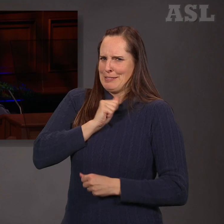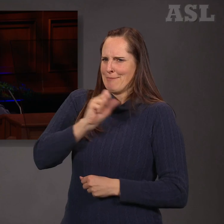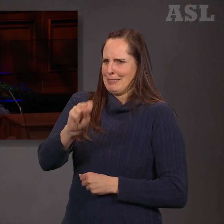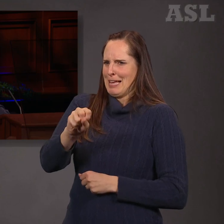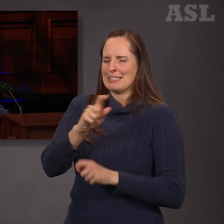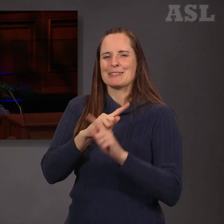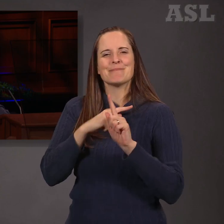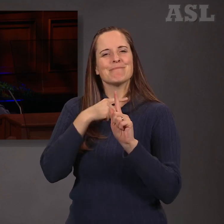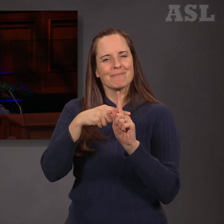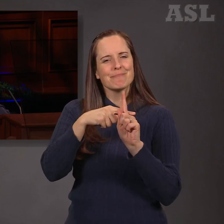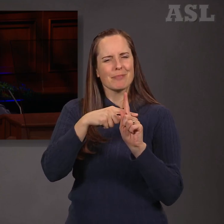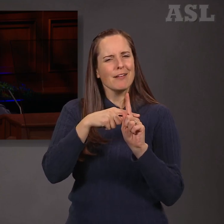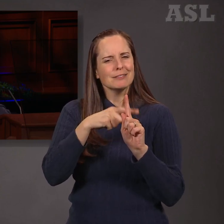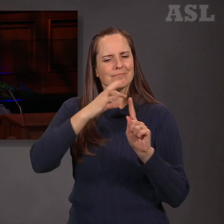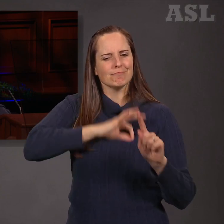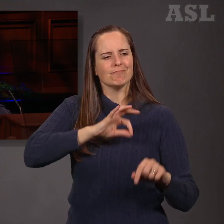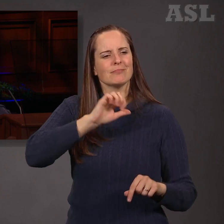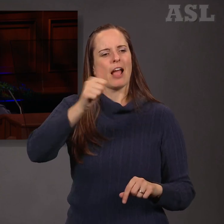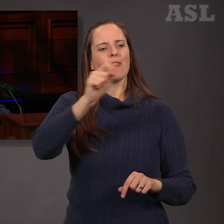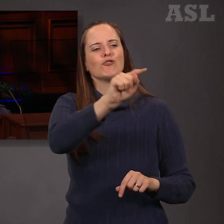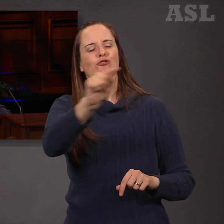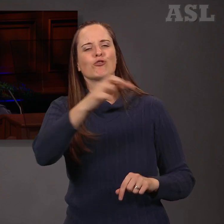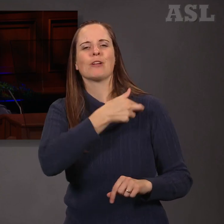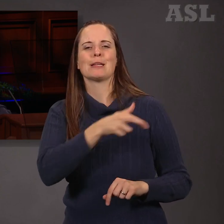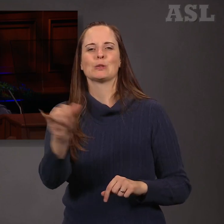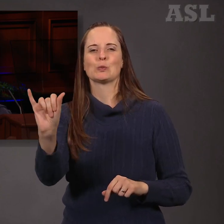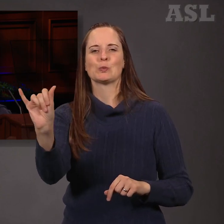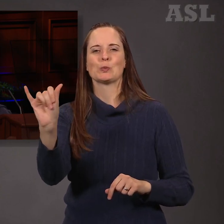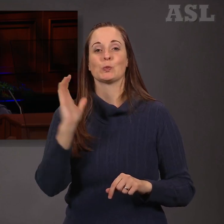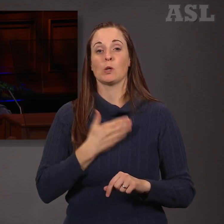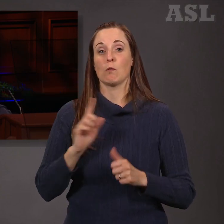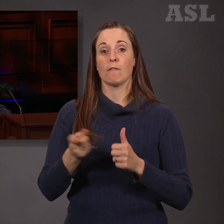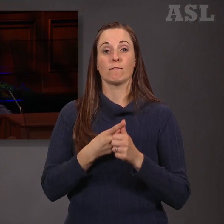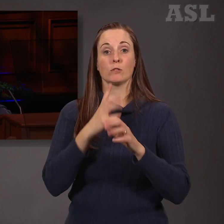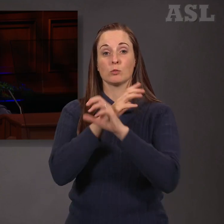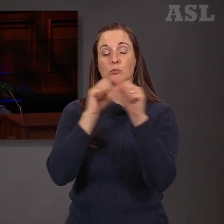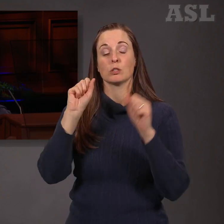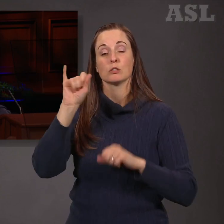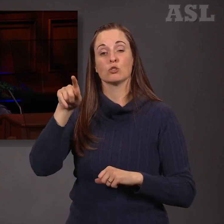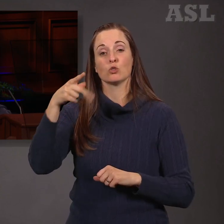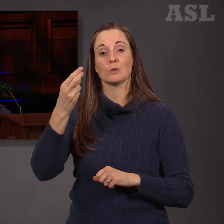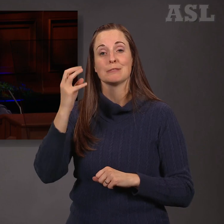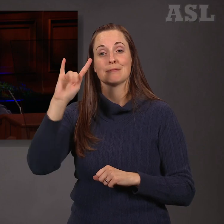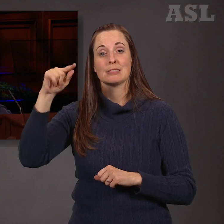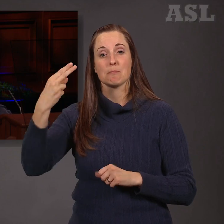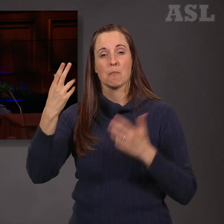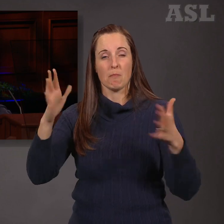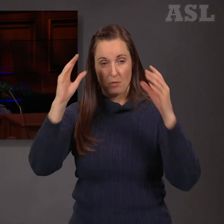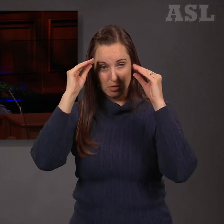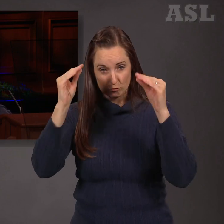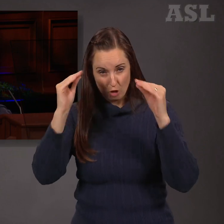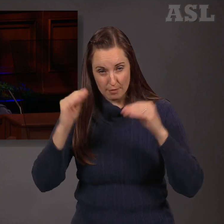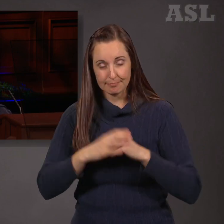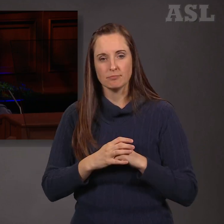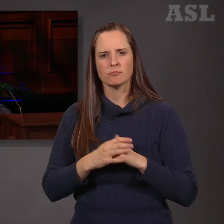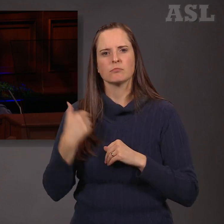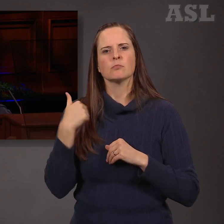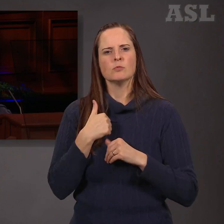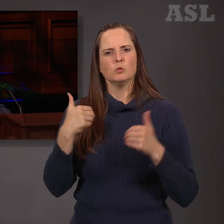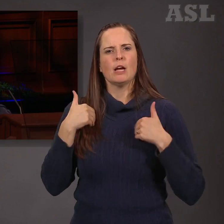religions. As our first president, Joseph Smith, taught, we claim the privilege of worshiping